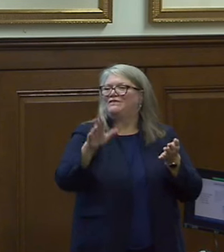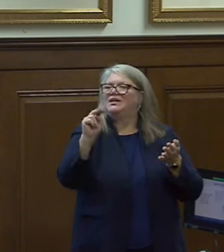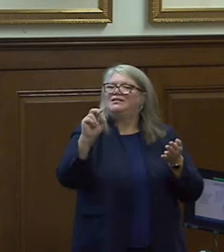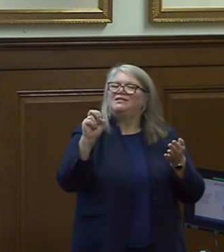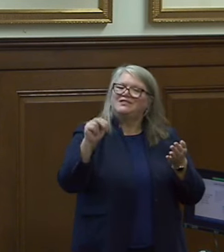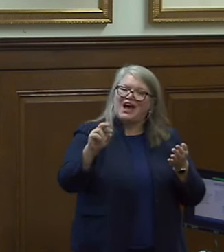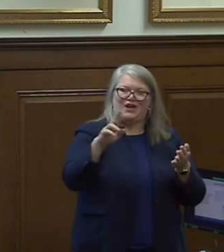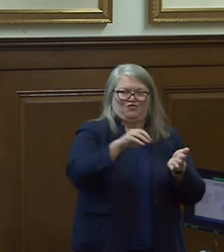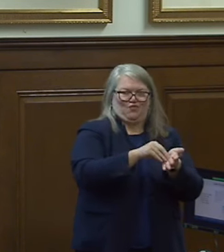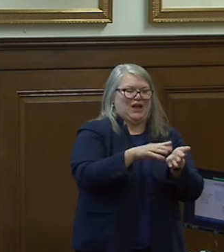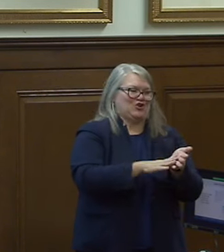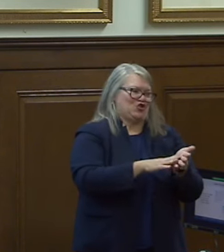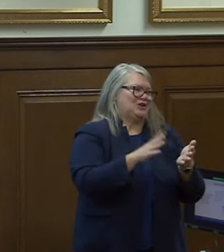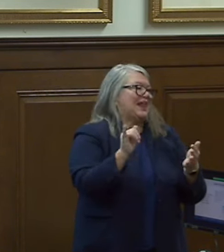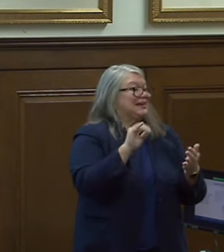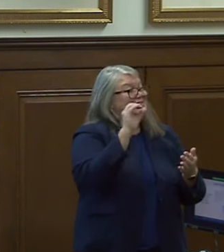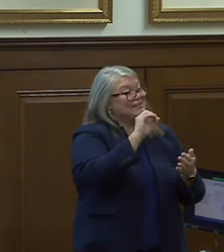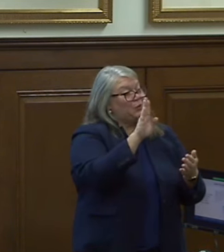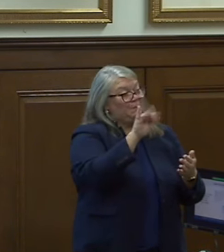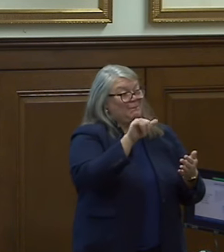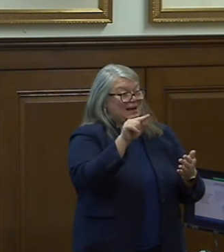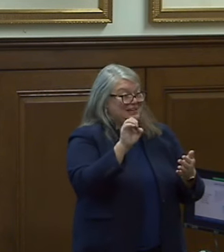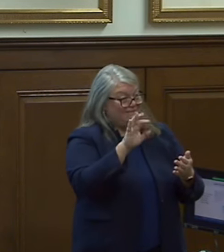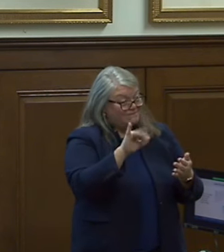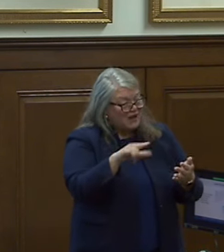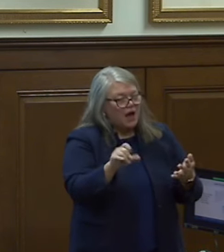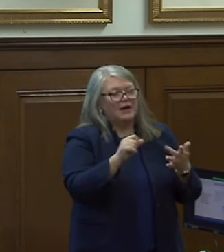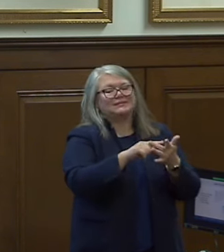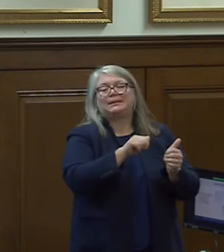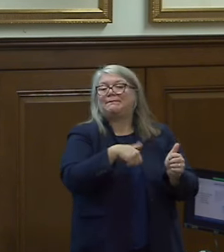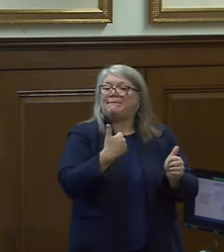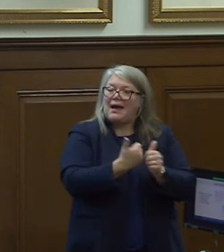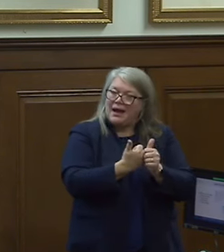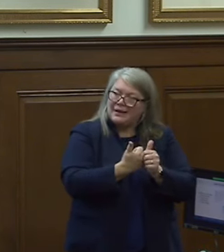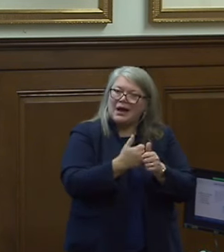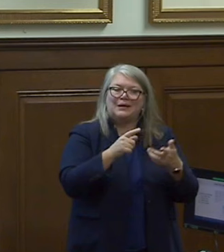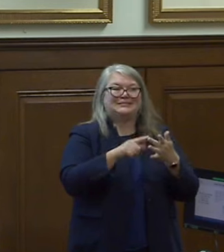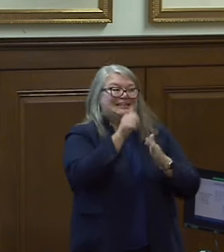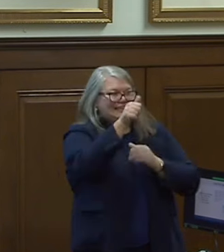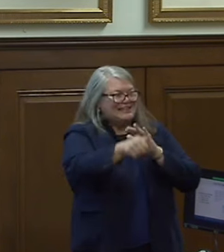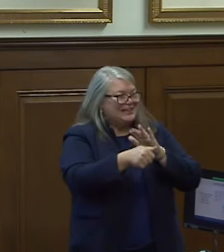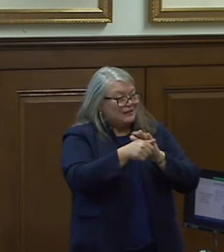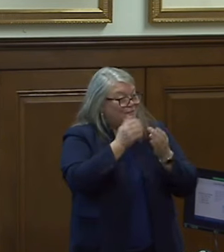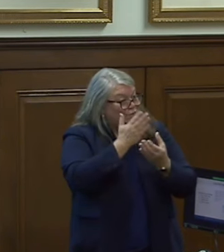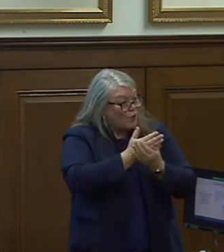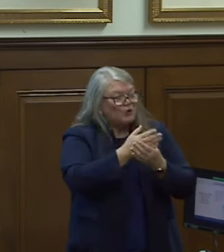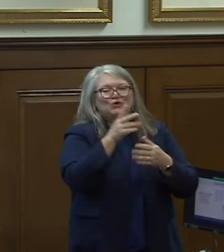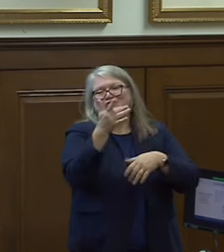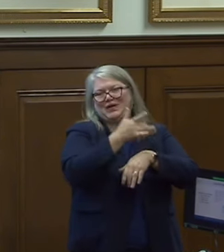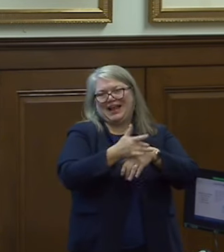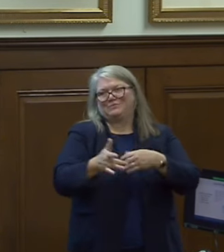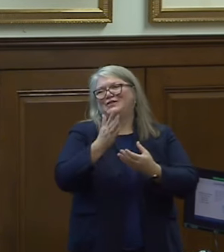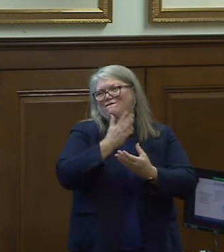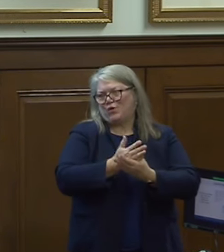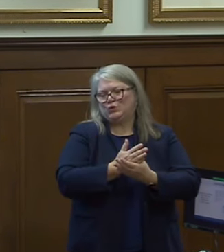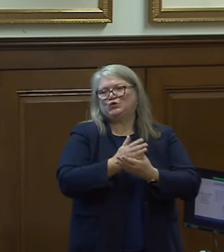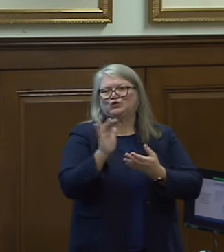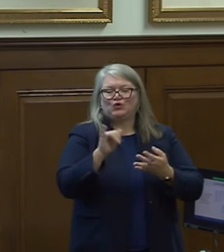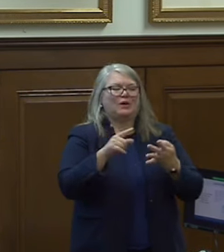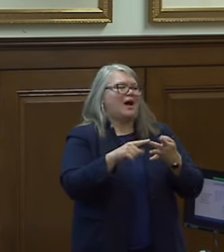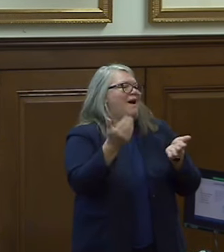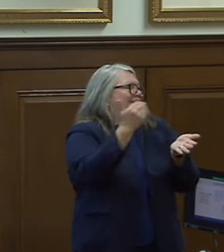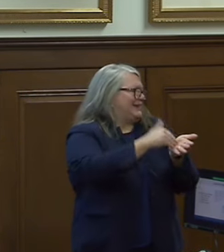-record material such as zero byte files backup files hidden folders and empty folders again